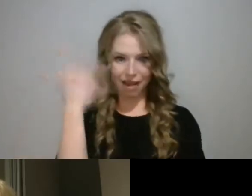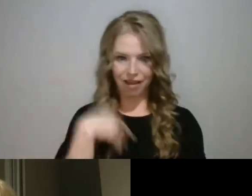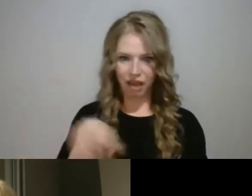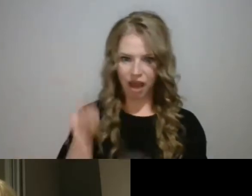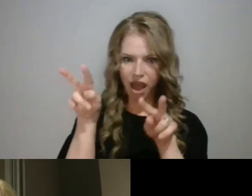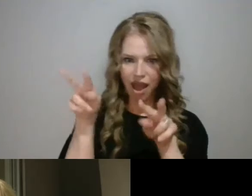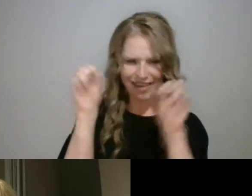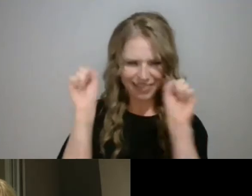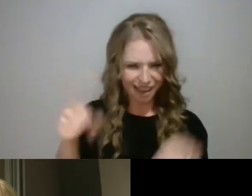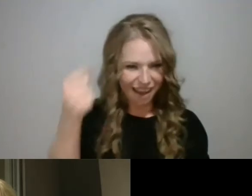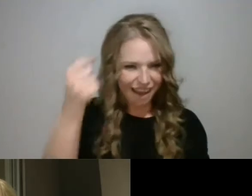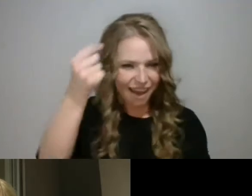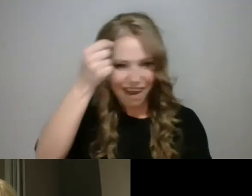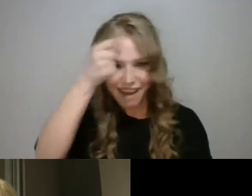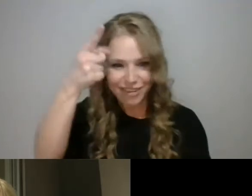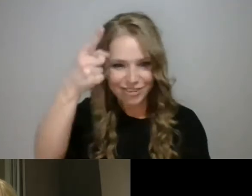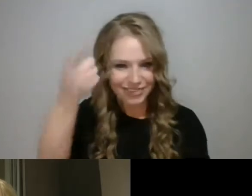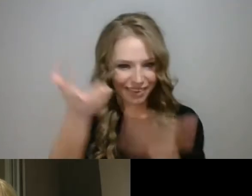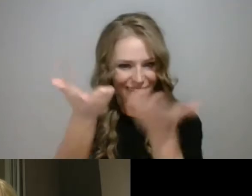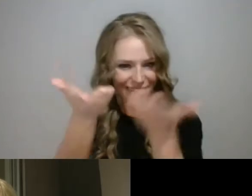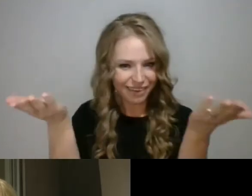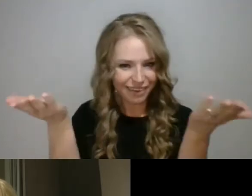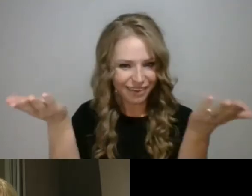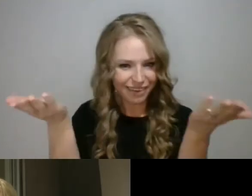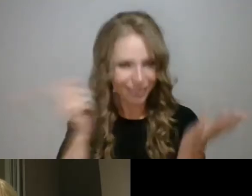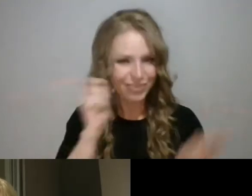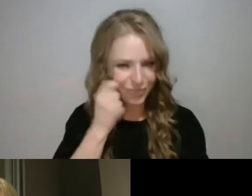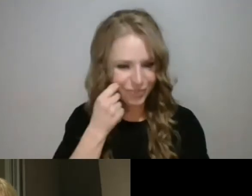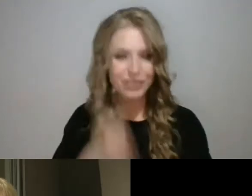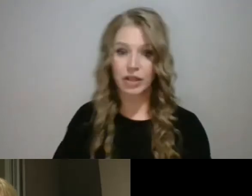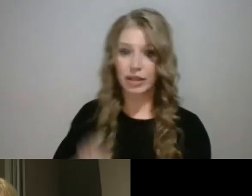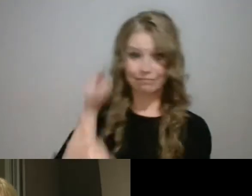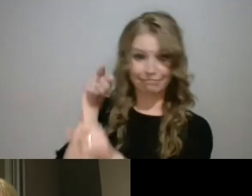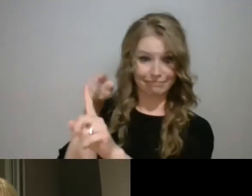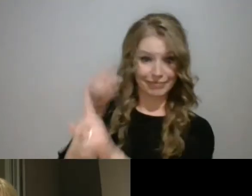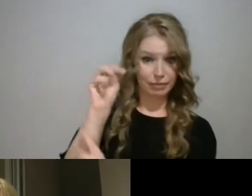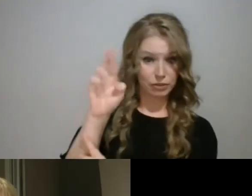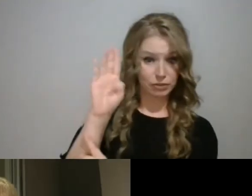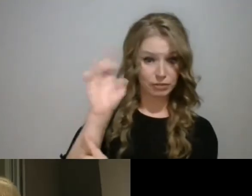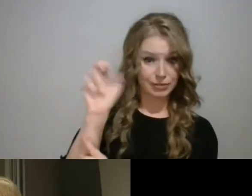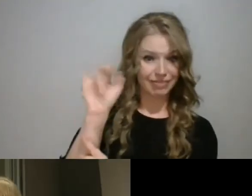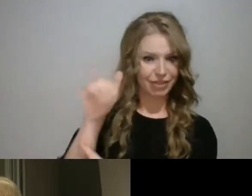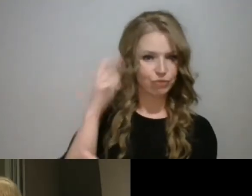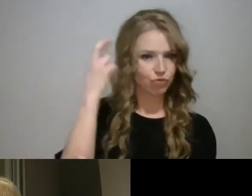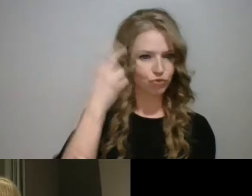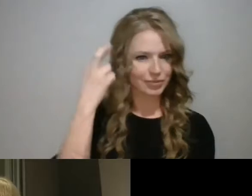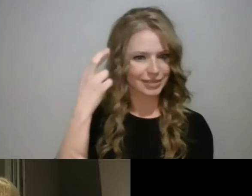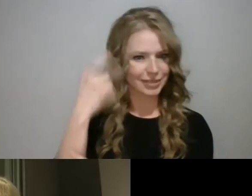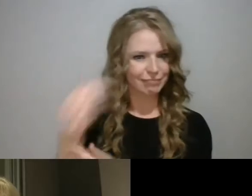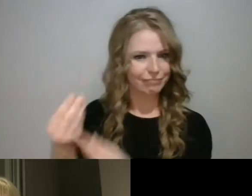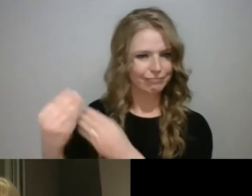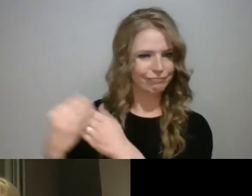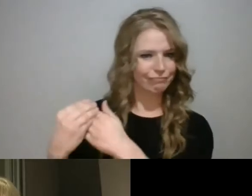Chaplin, because I could understand what they were doing. I could understand the acting.